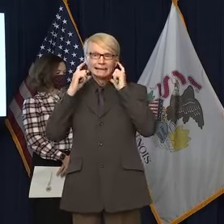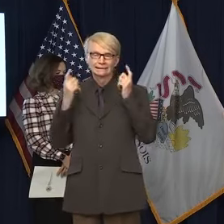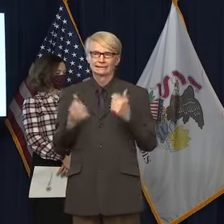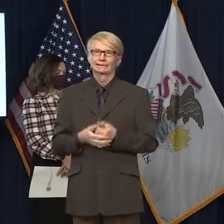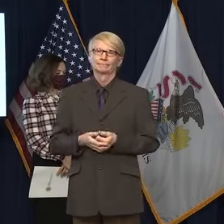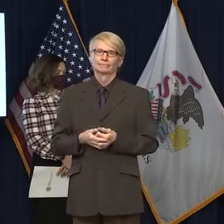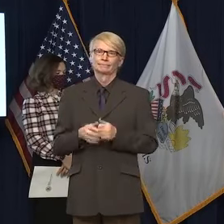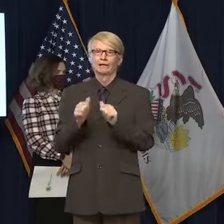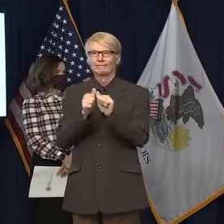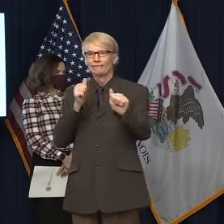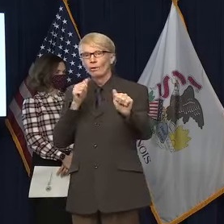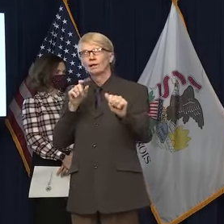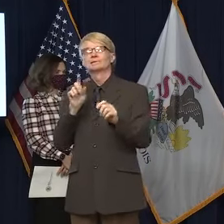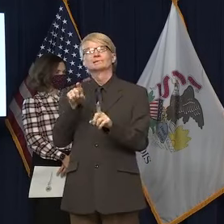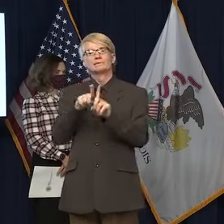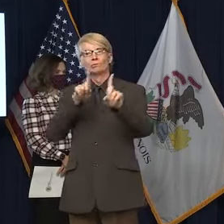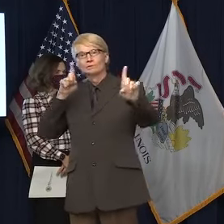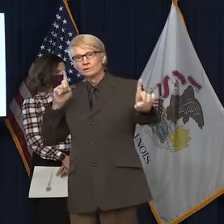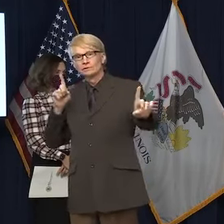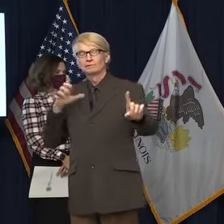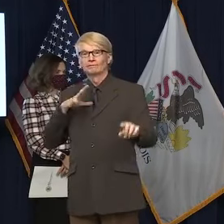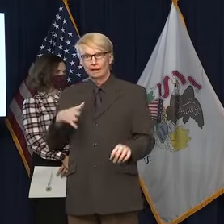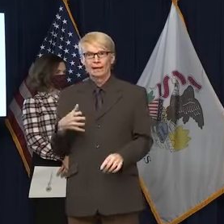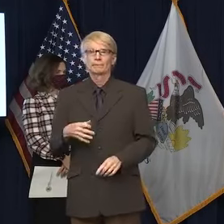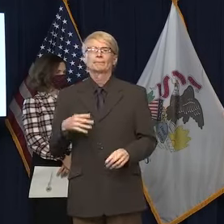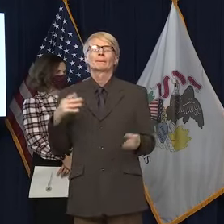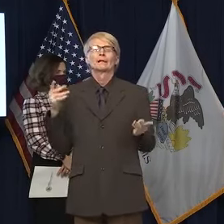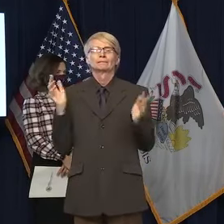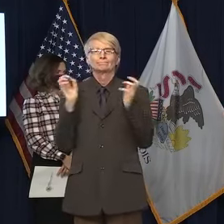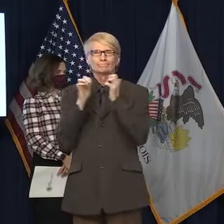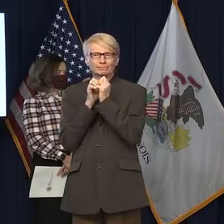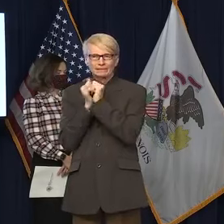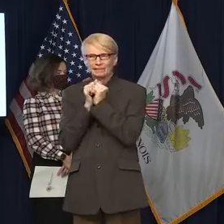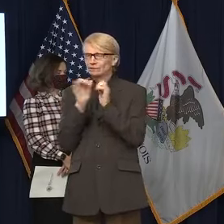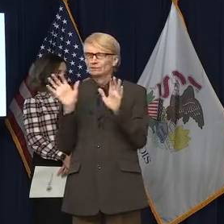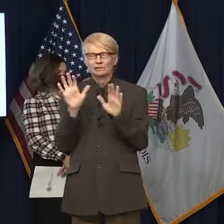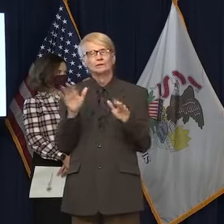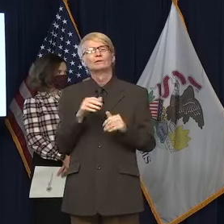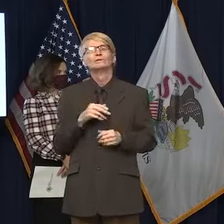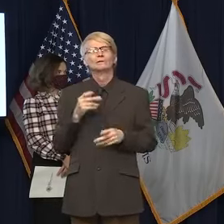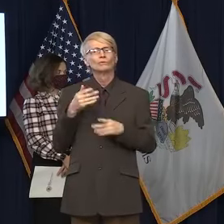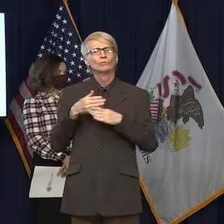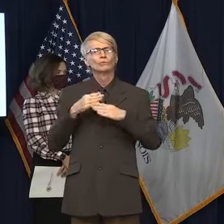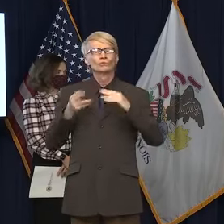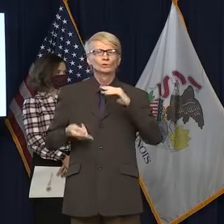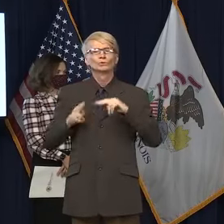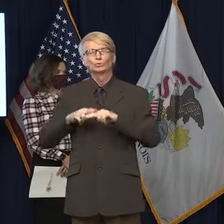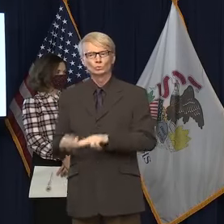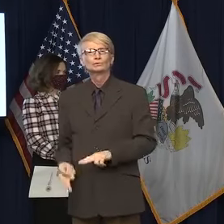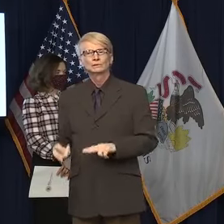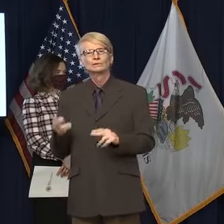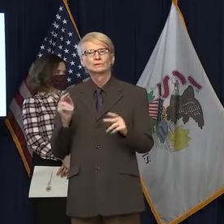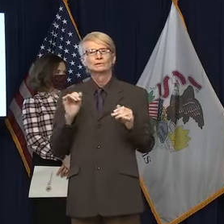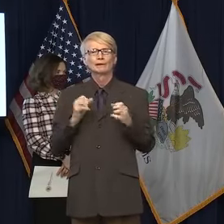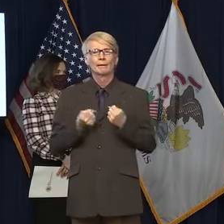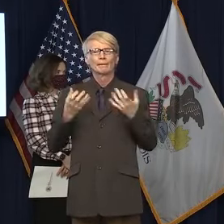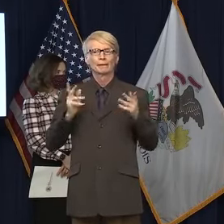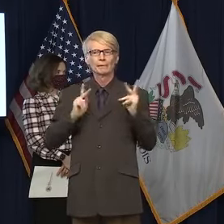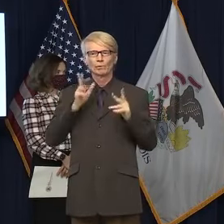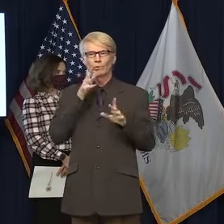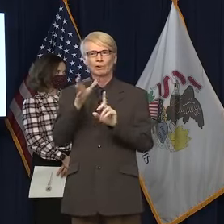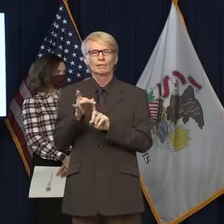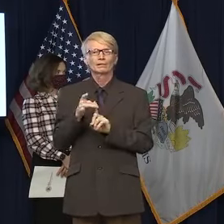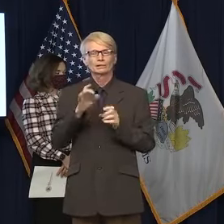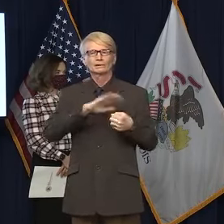avoiding gatherings, and keeping our distance to reduce the amount of virus circulating in our communities. Using this very layered